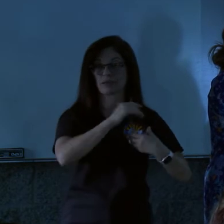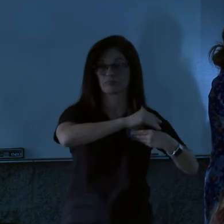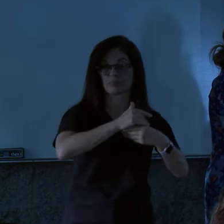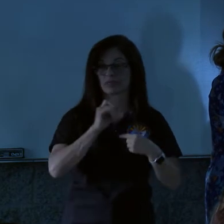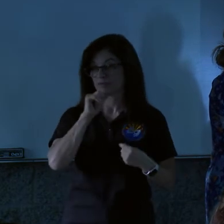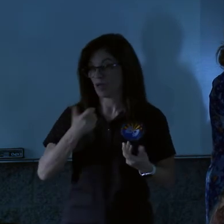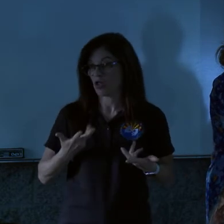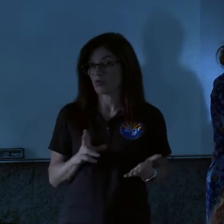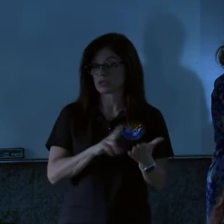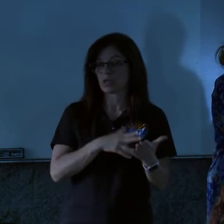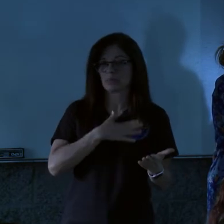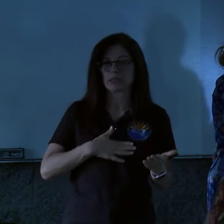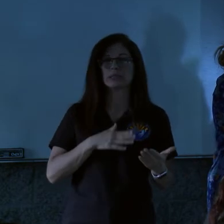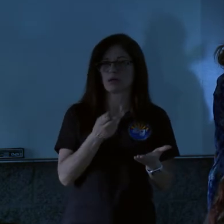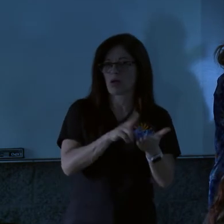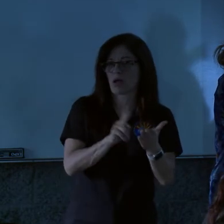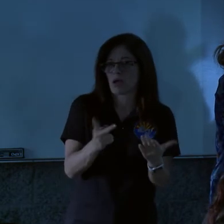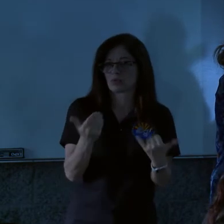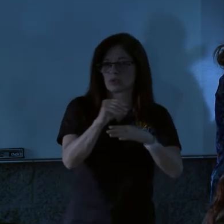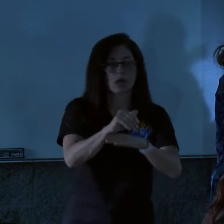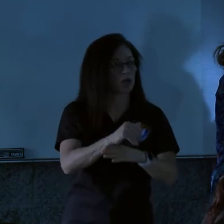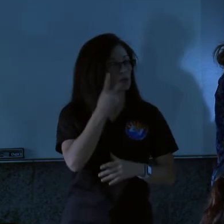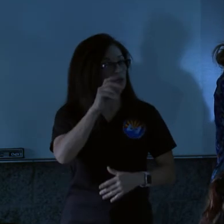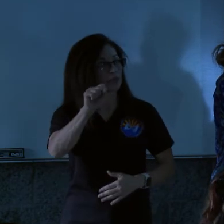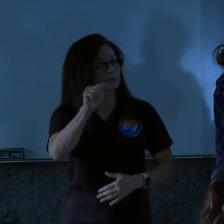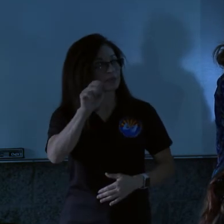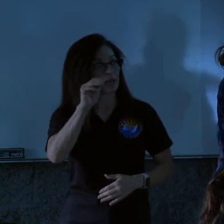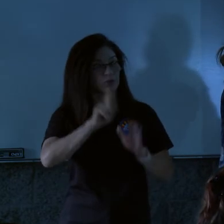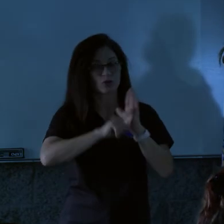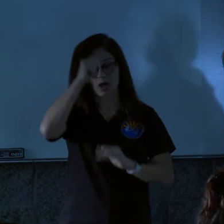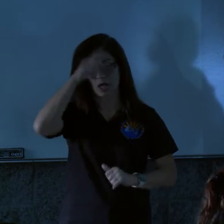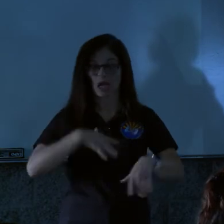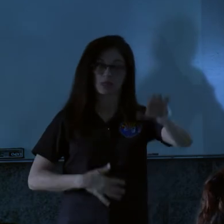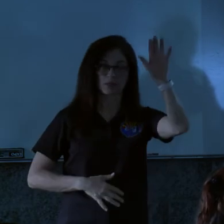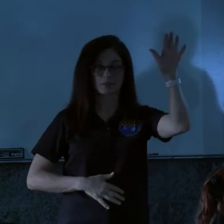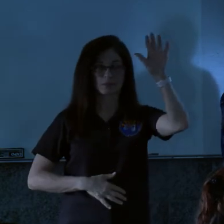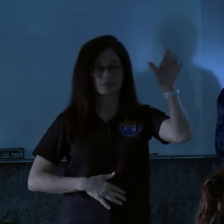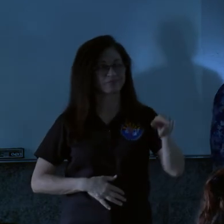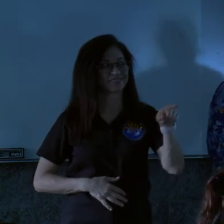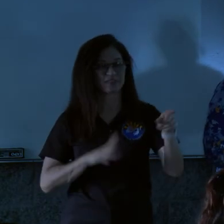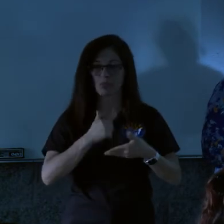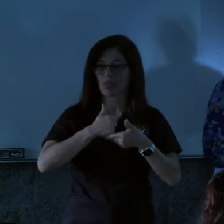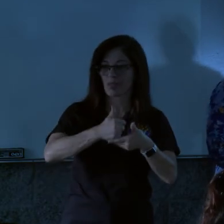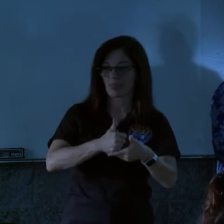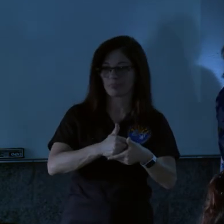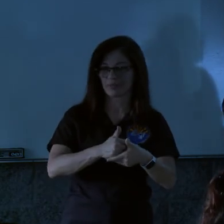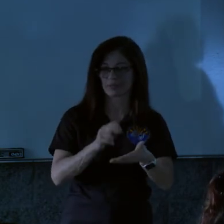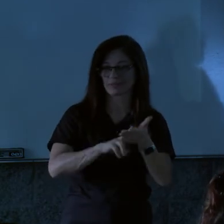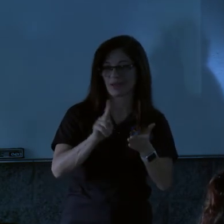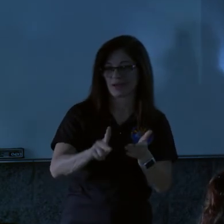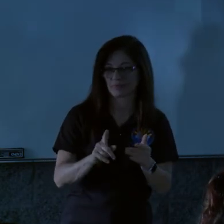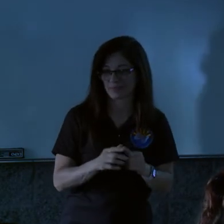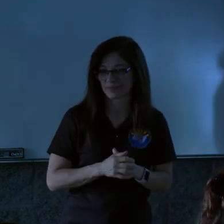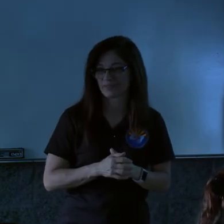already signed up, please do so tonight. You see Sam back there, the tall guy. He'll help you navigate that if you need